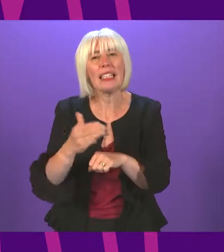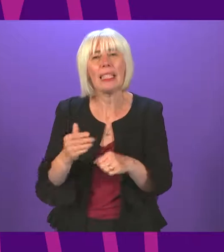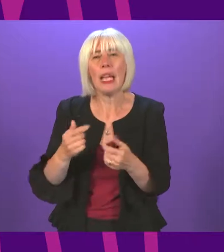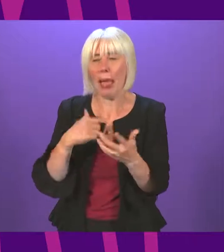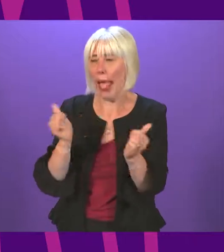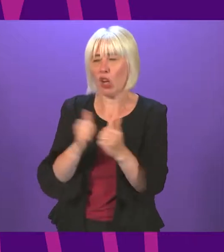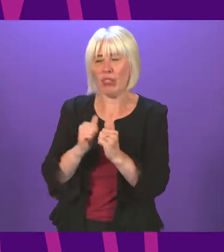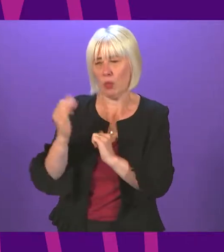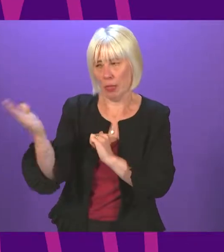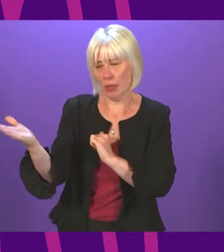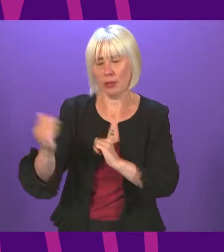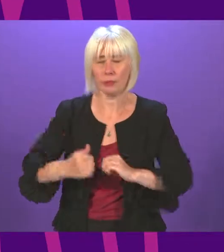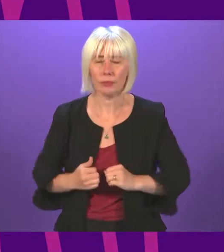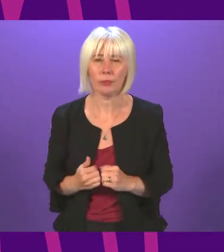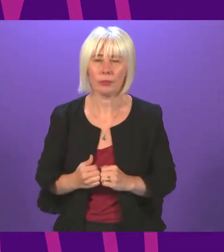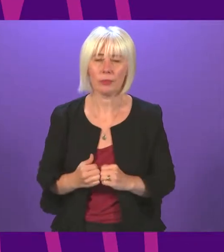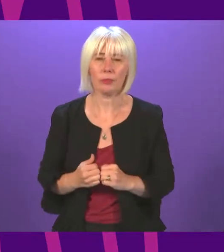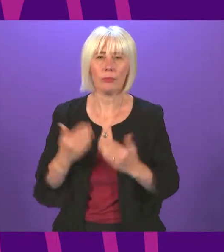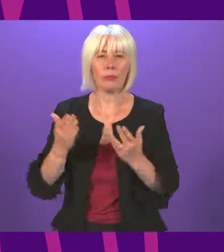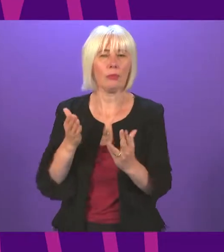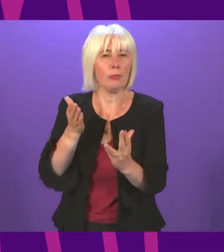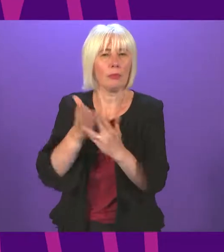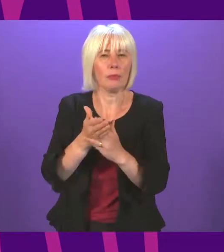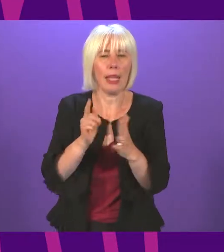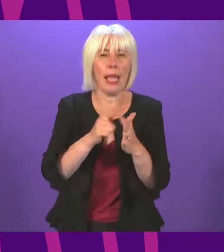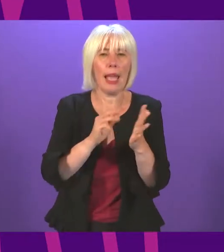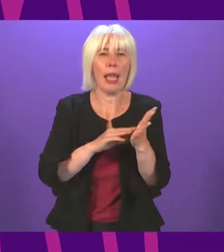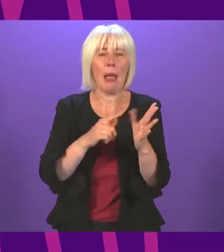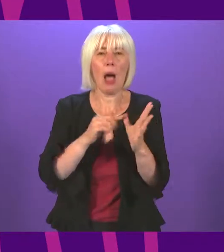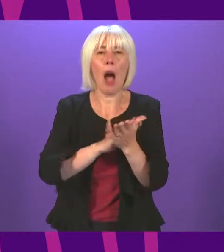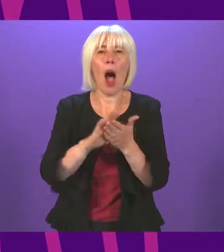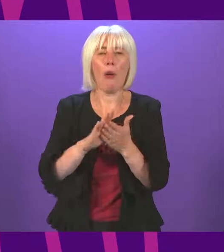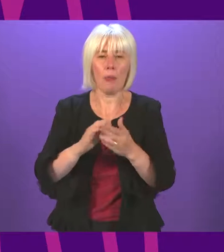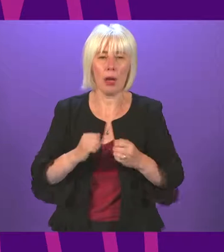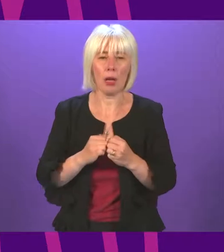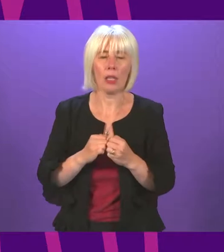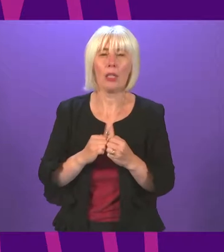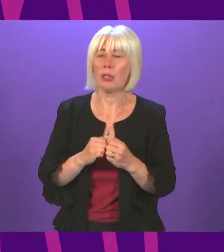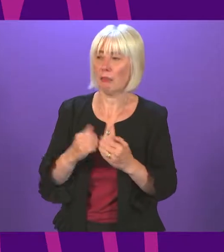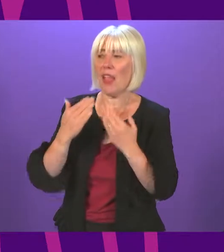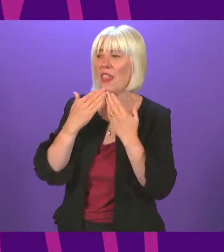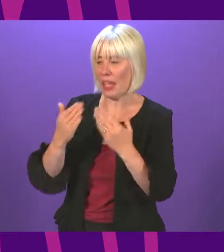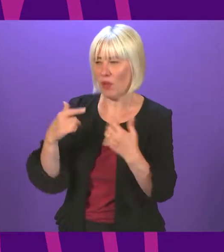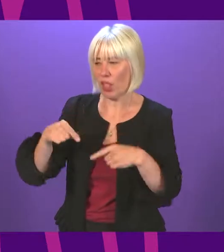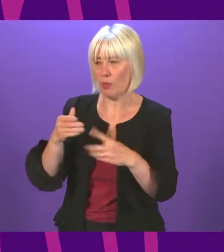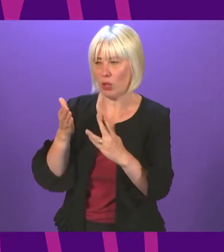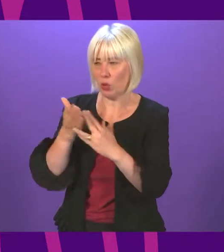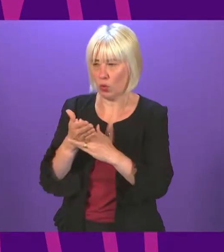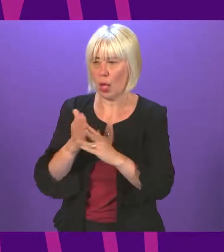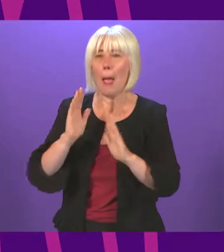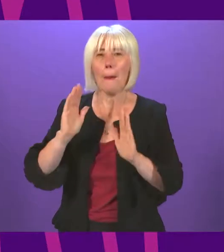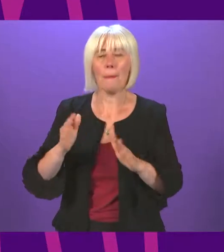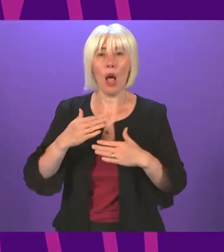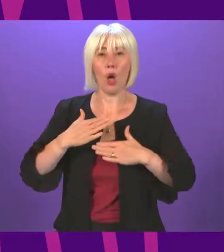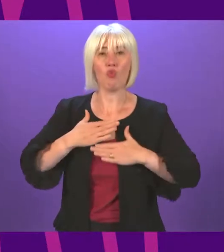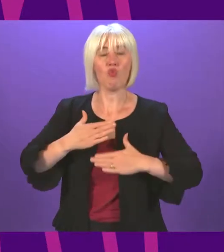-Hamilton. Happy to take the intervention from Emma Harper. Emma Harper. I take that intervention. Does he not agree that the respiratory